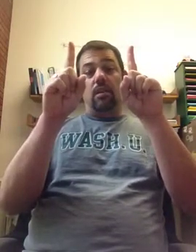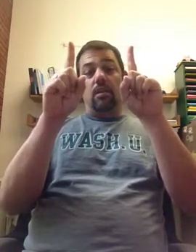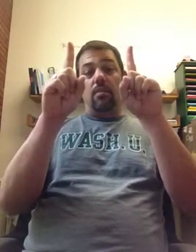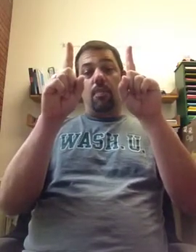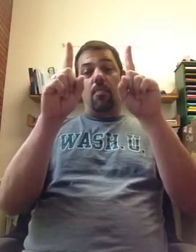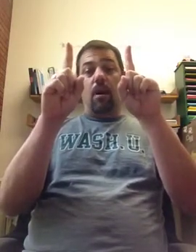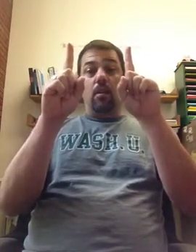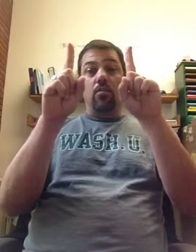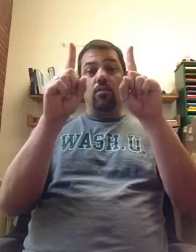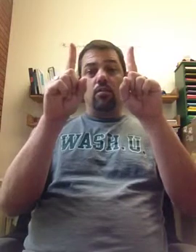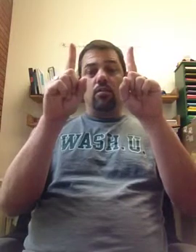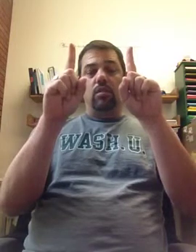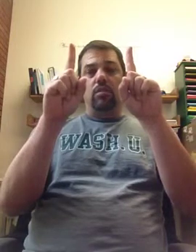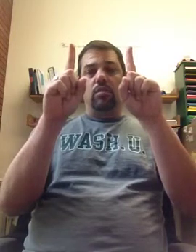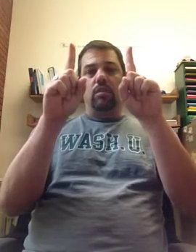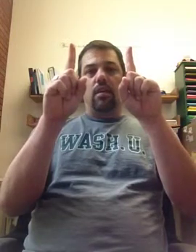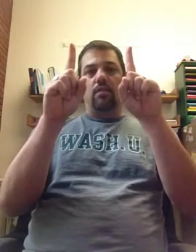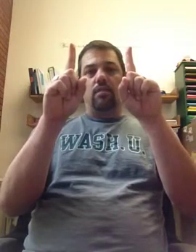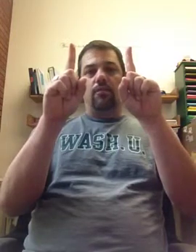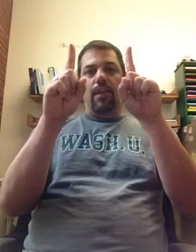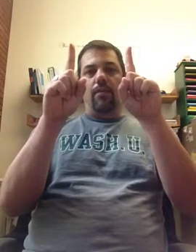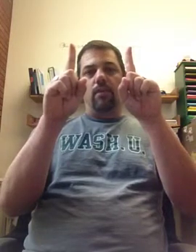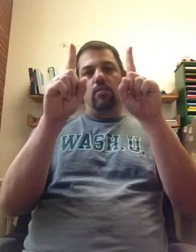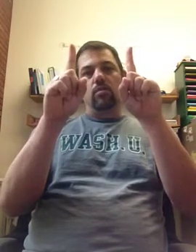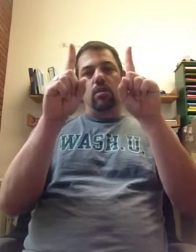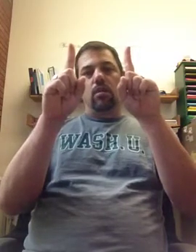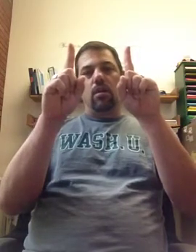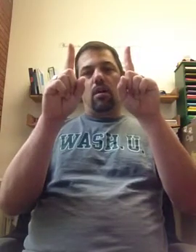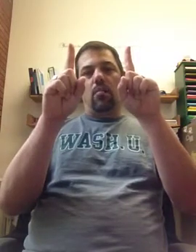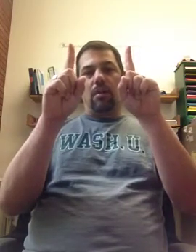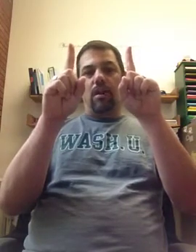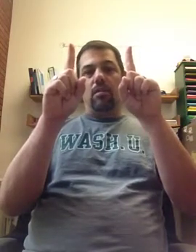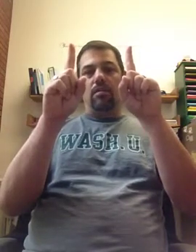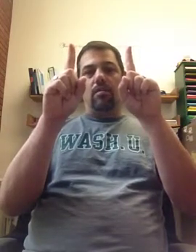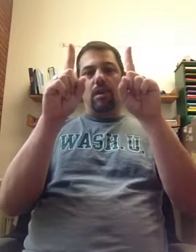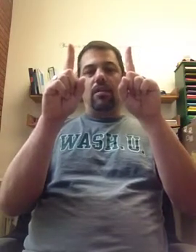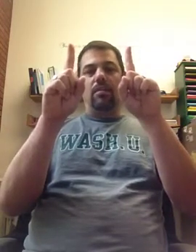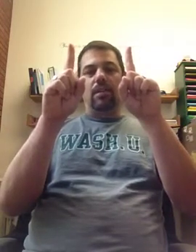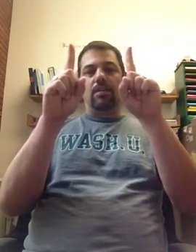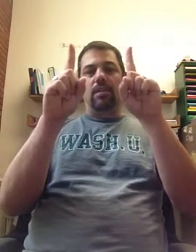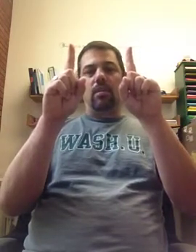pollen-producing cells in flowers, male. That's the male sex cell.